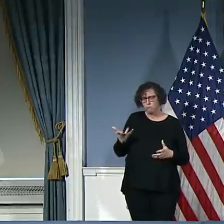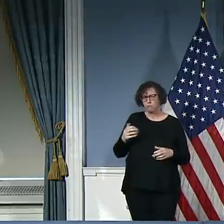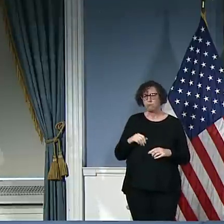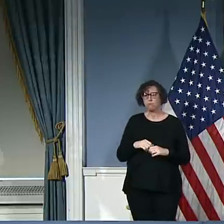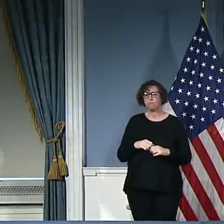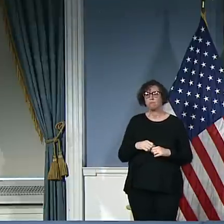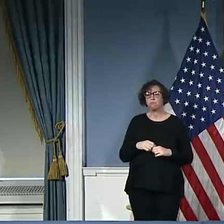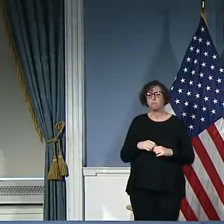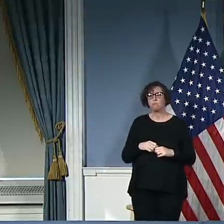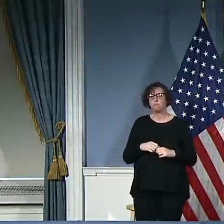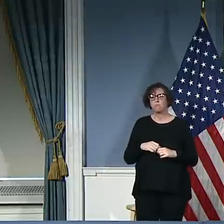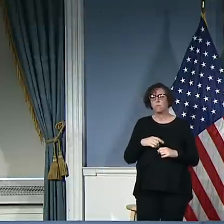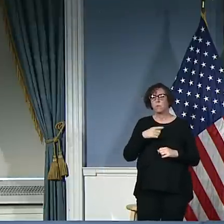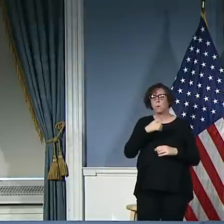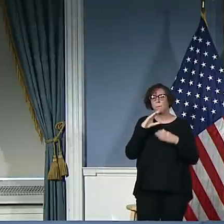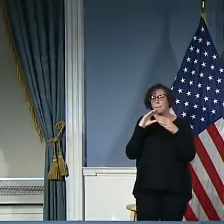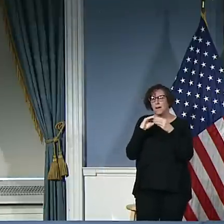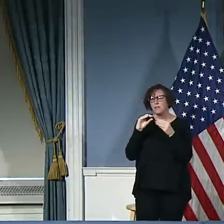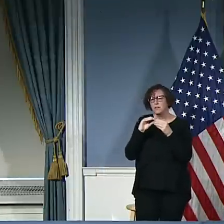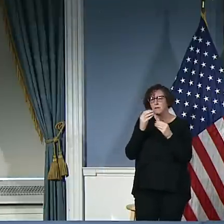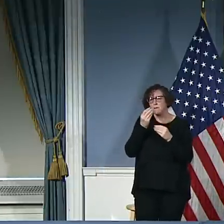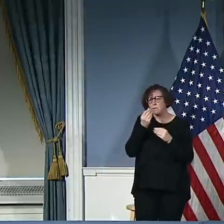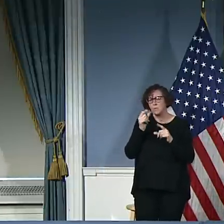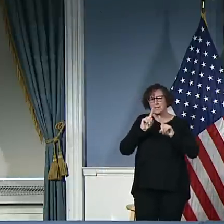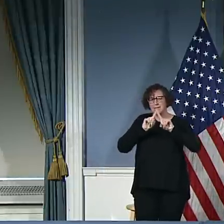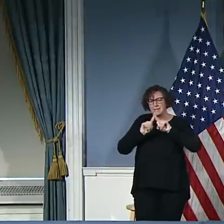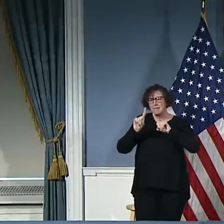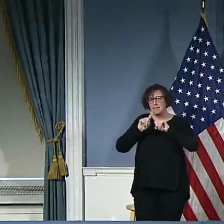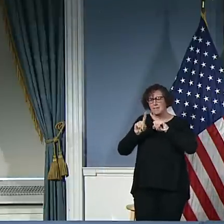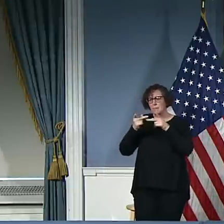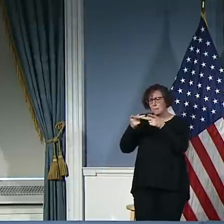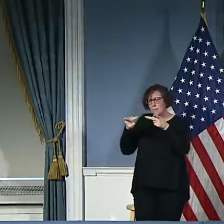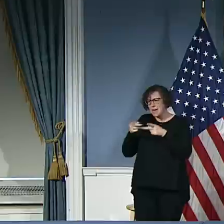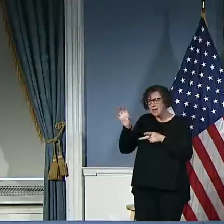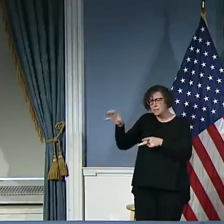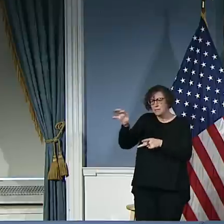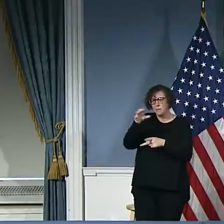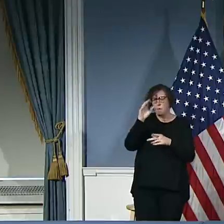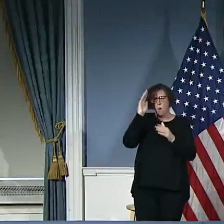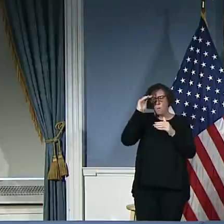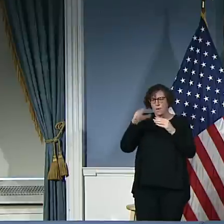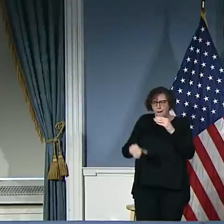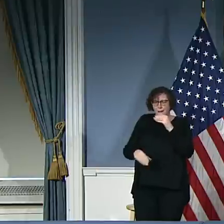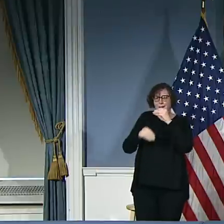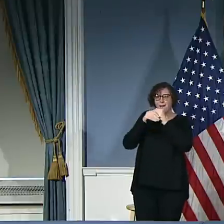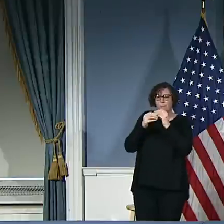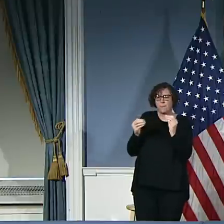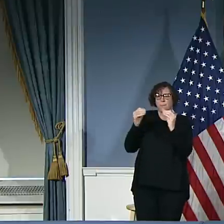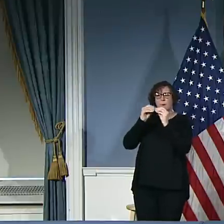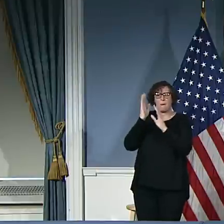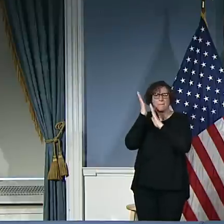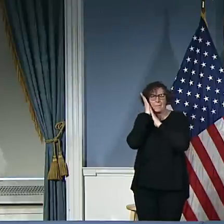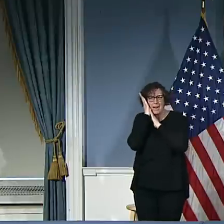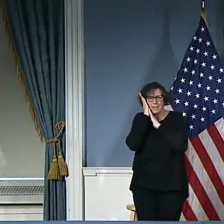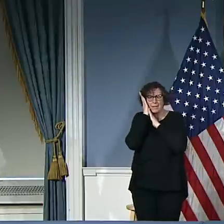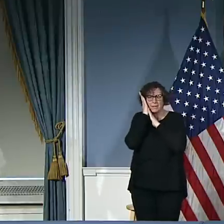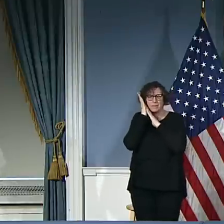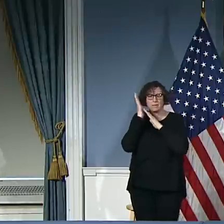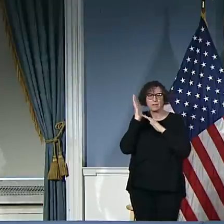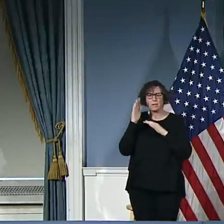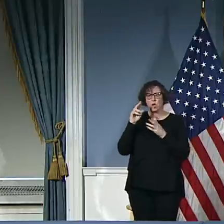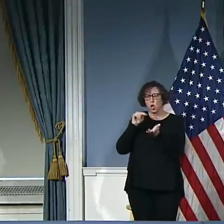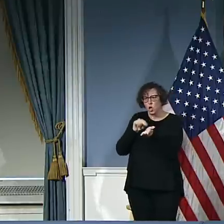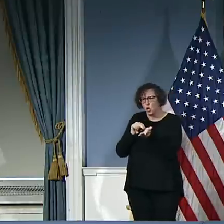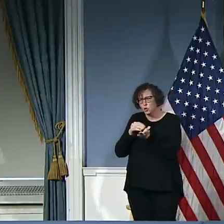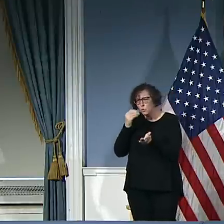several different sites where you hope to add various numbers of beds, including nursing homes, hospitals and medical facilities,